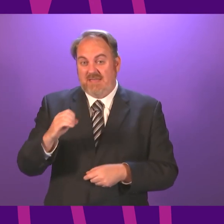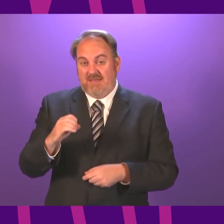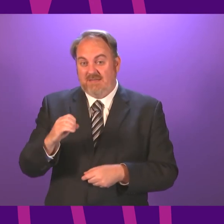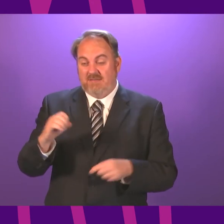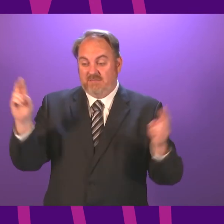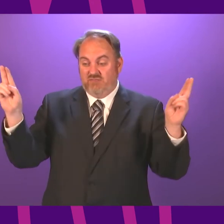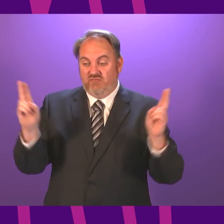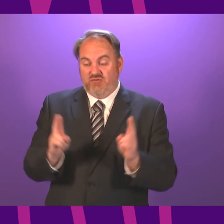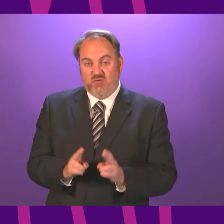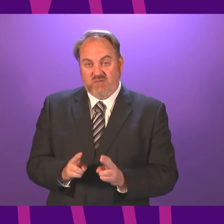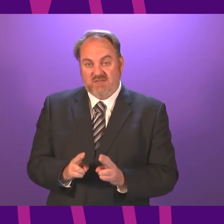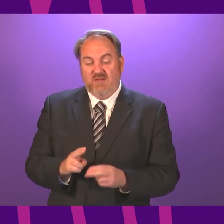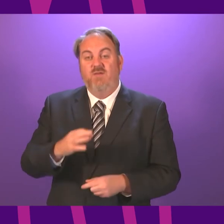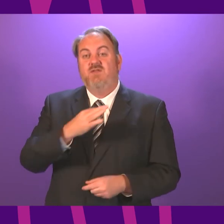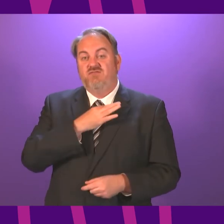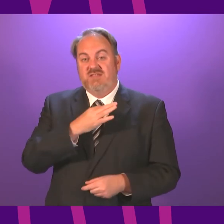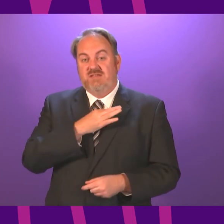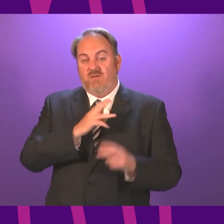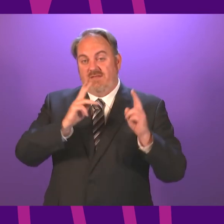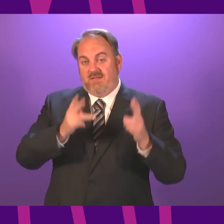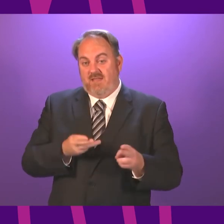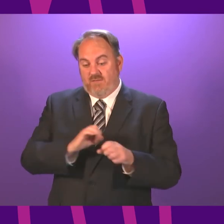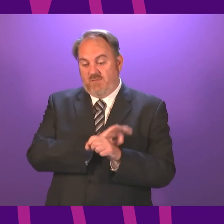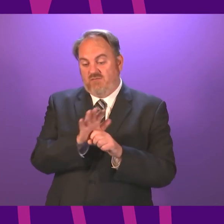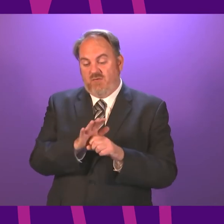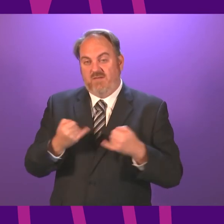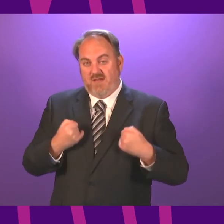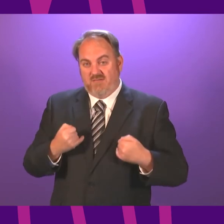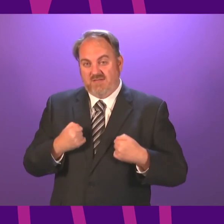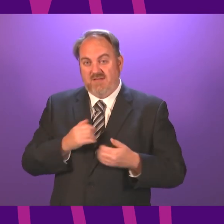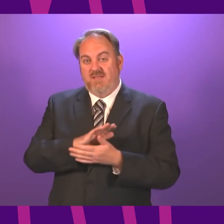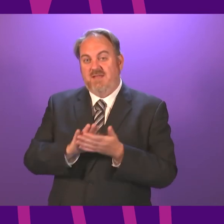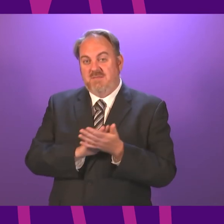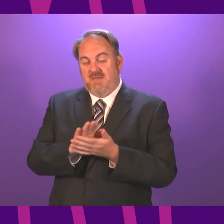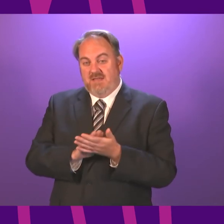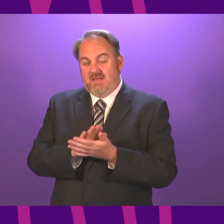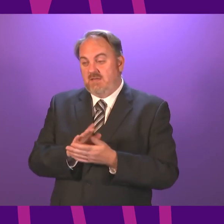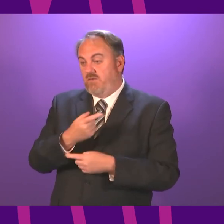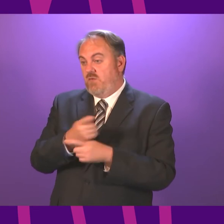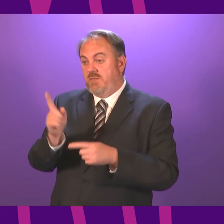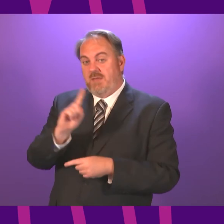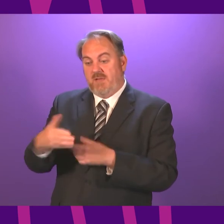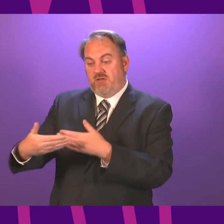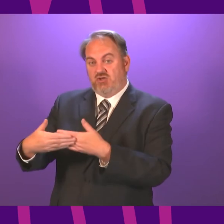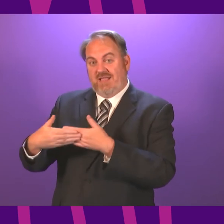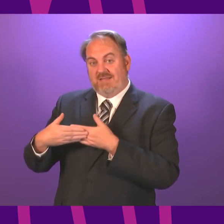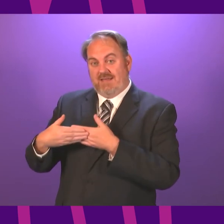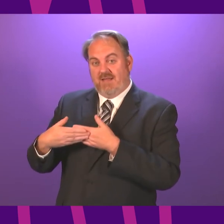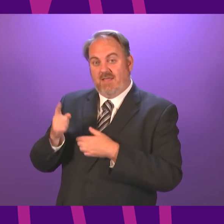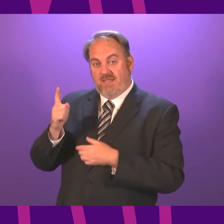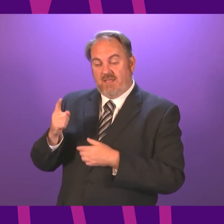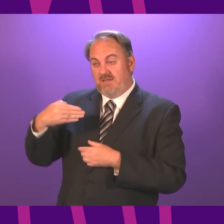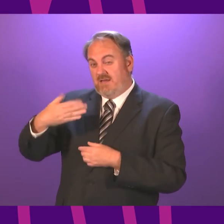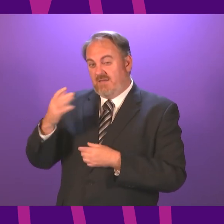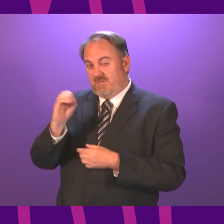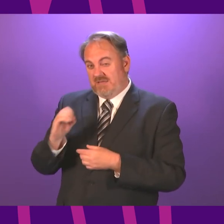Those who are clinically extremely vulnerable were prioritised for vaccination, with around 95 per of those in the shielding list having now received both doses. The